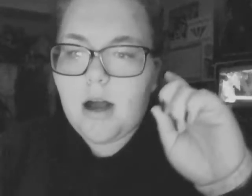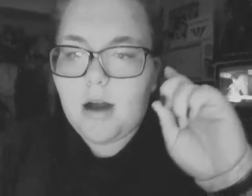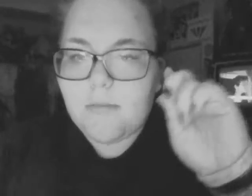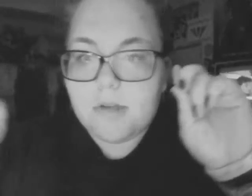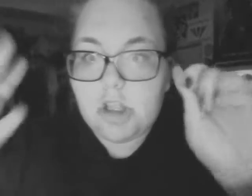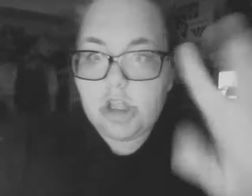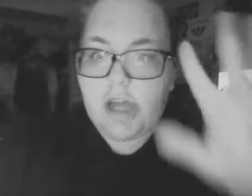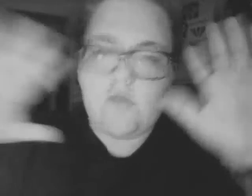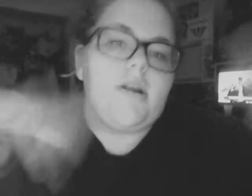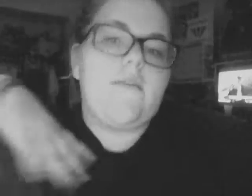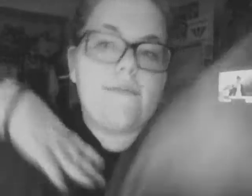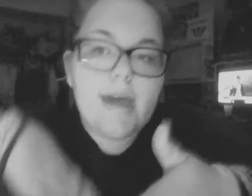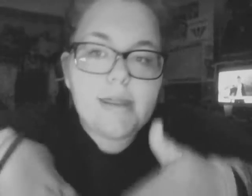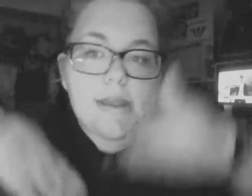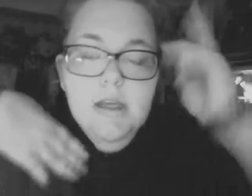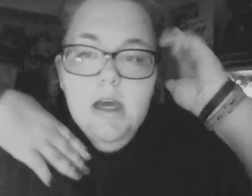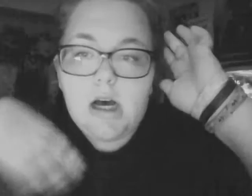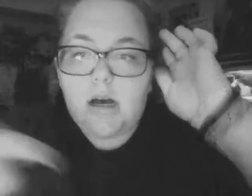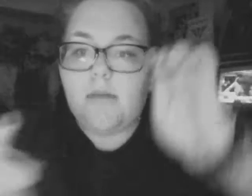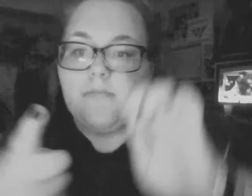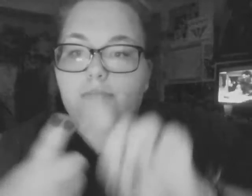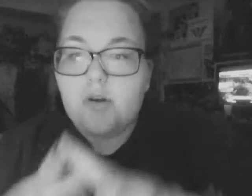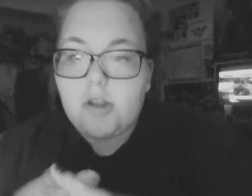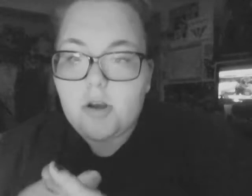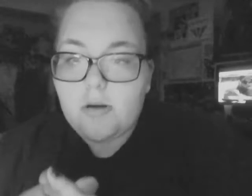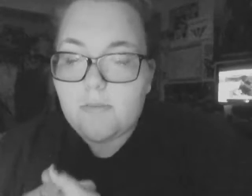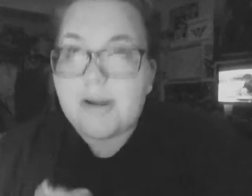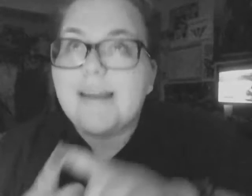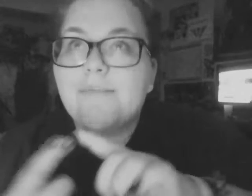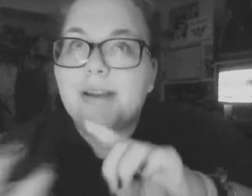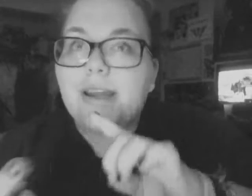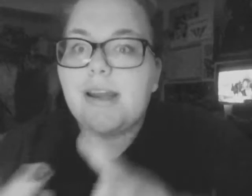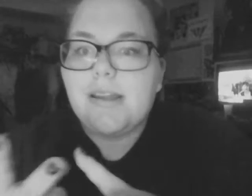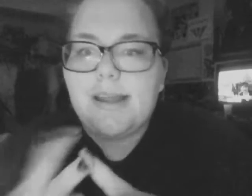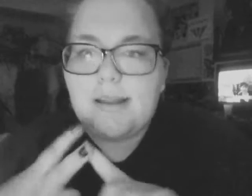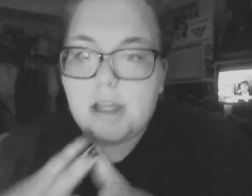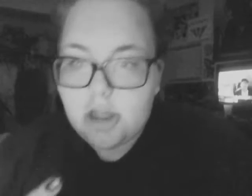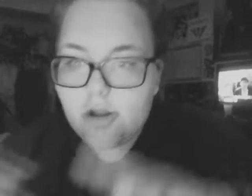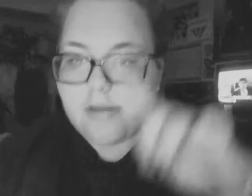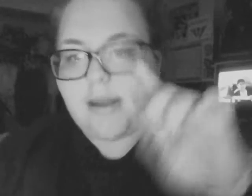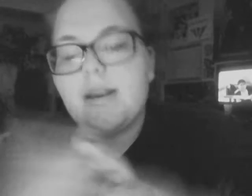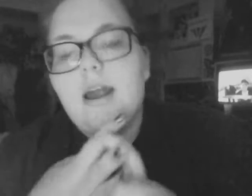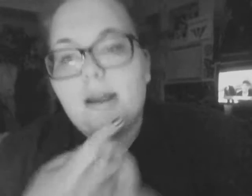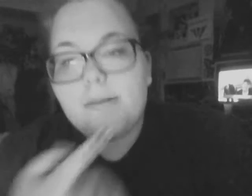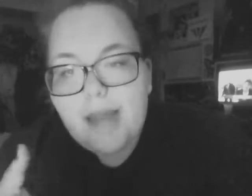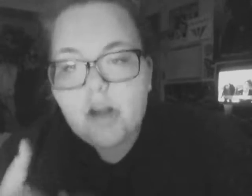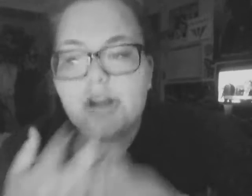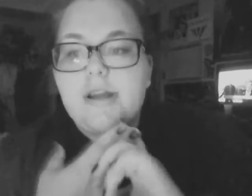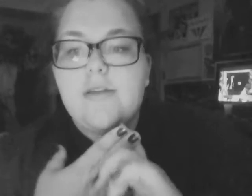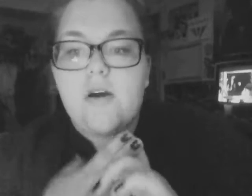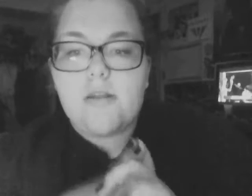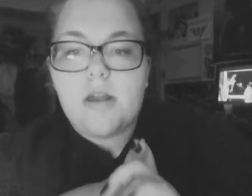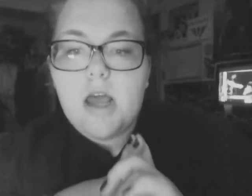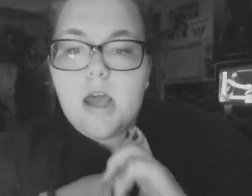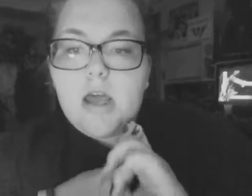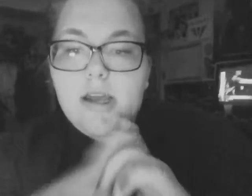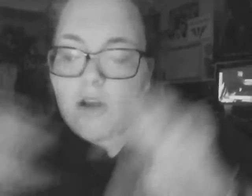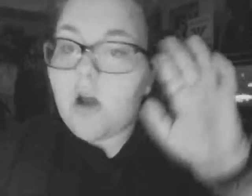Um, July 25th, um, Brooke's, Brooke is Monday, Daylan is Thursday, and I am Saturday, um, it's called